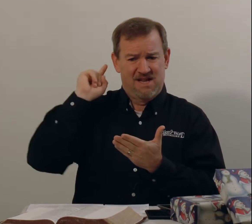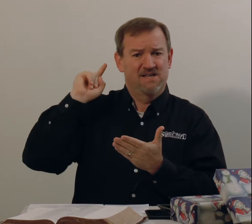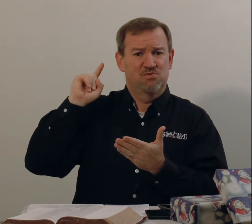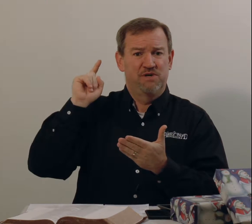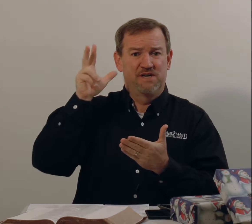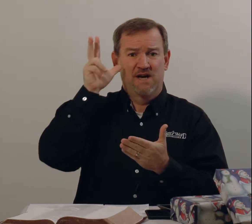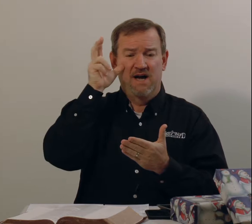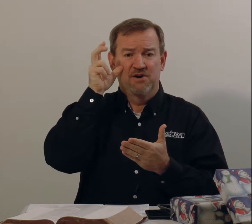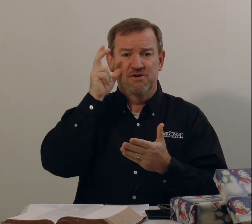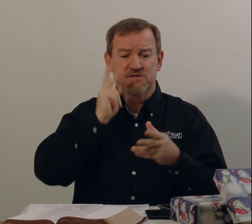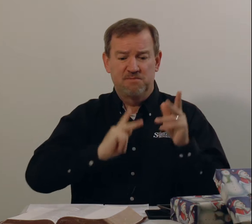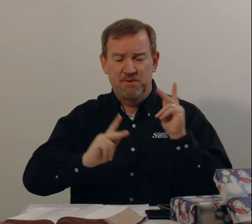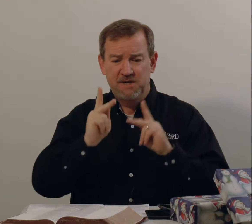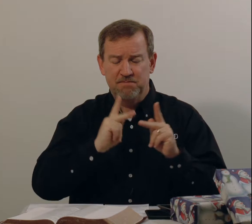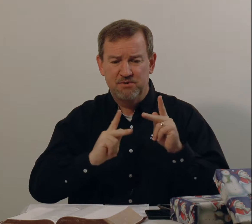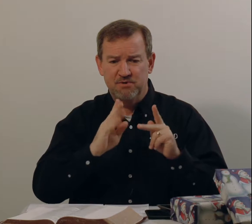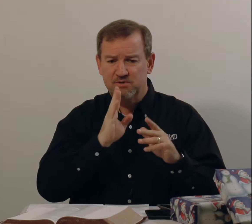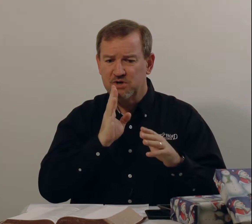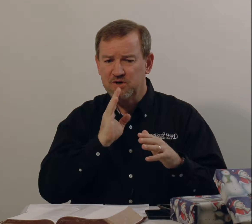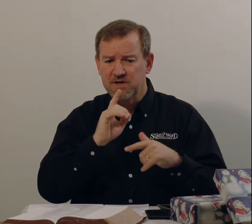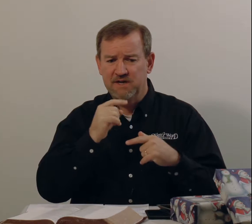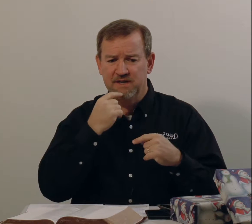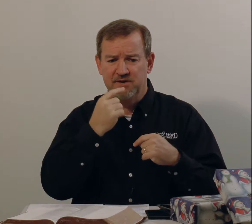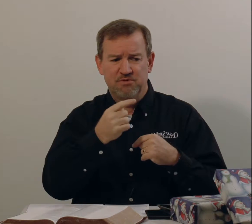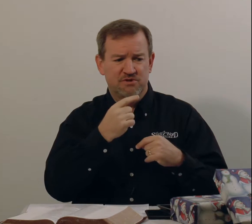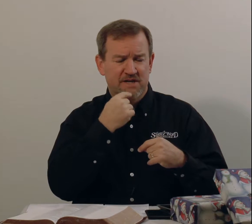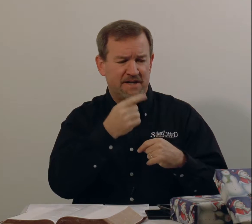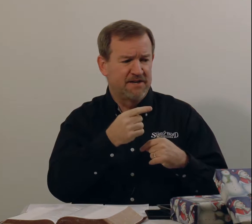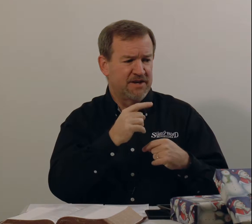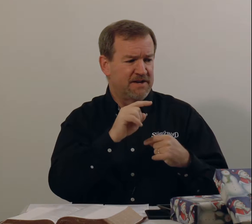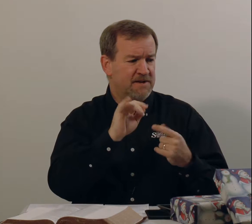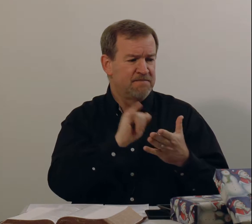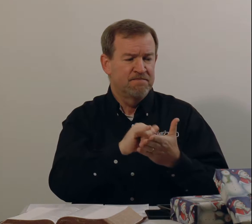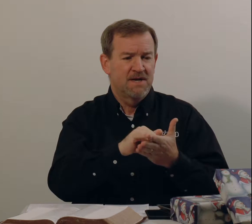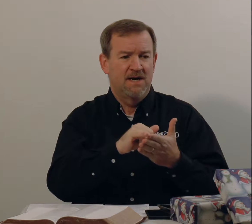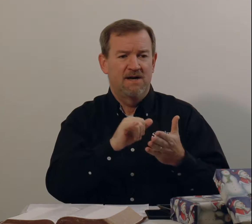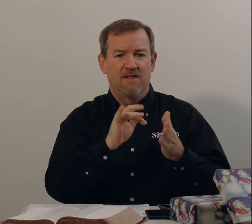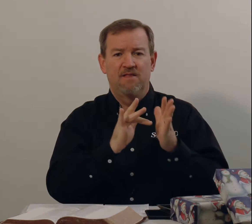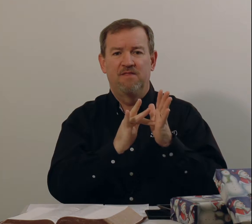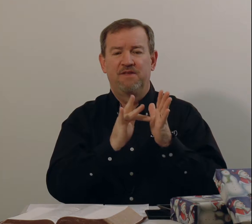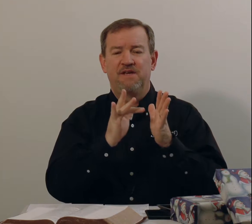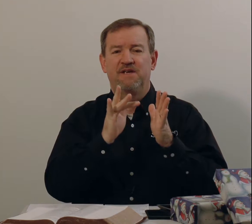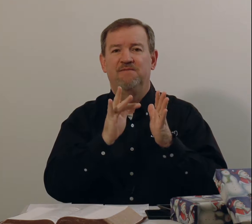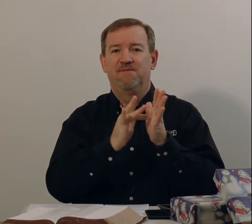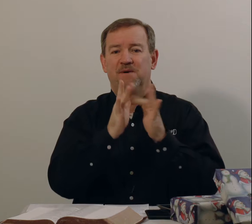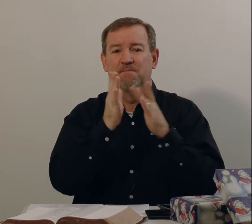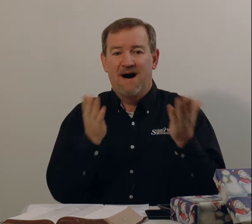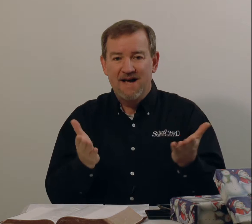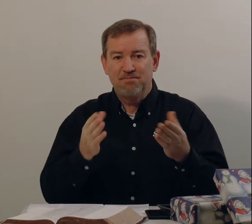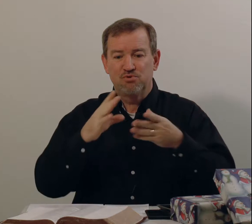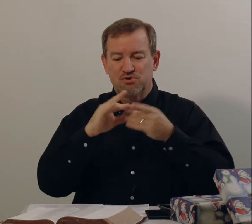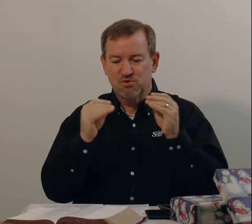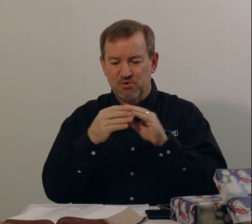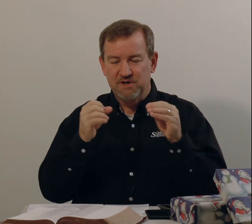last week, I heard some people talking, and they were saying that the Bible story